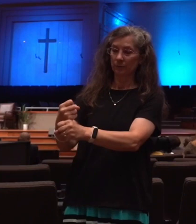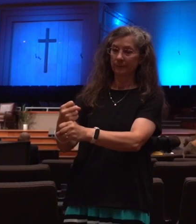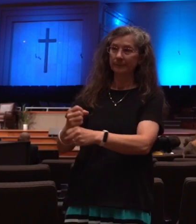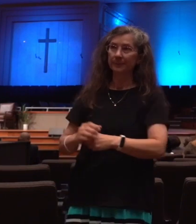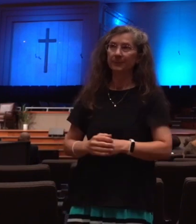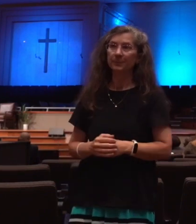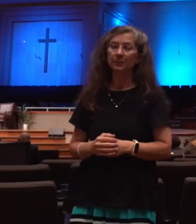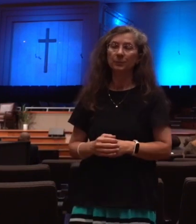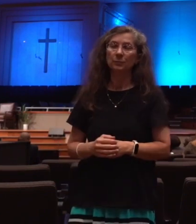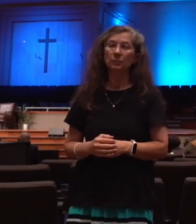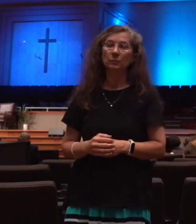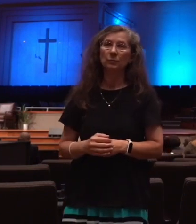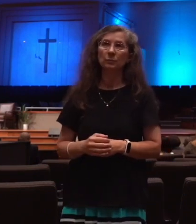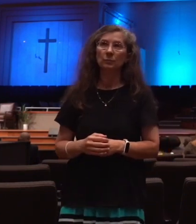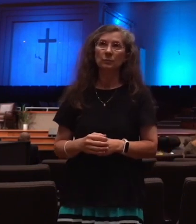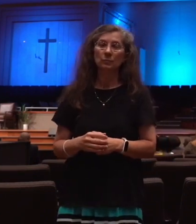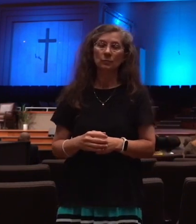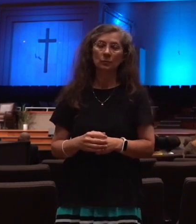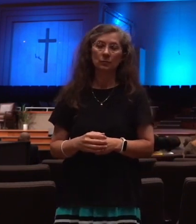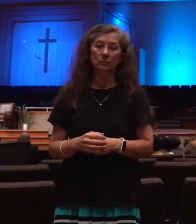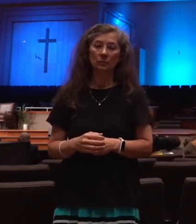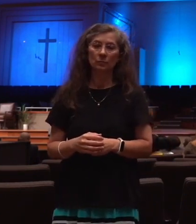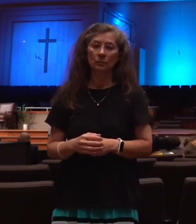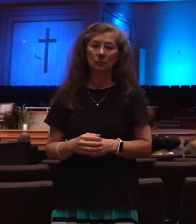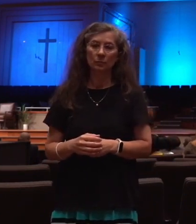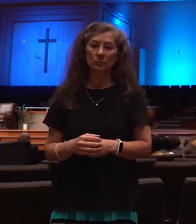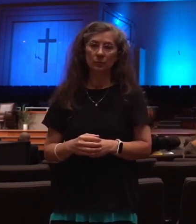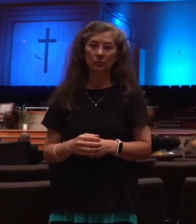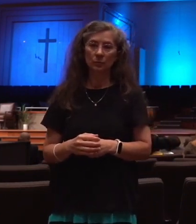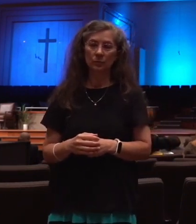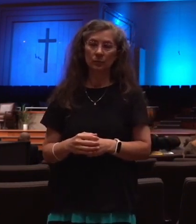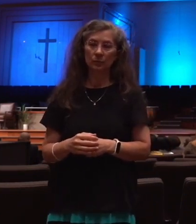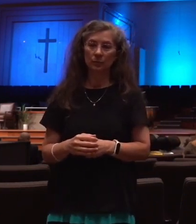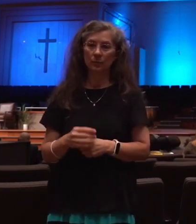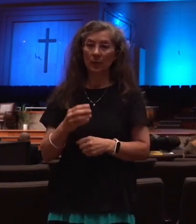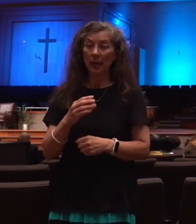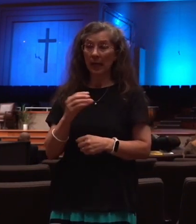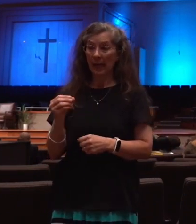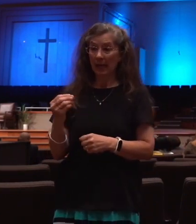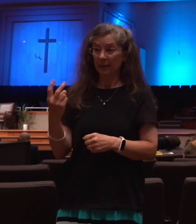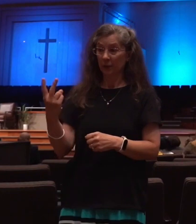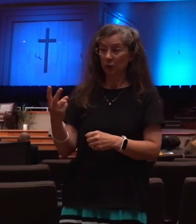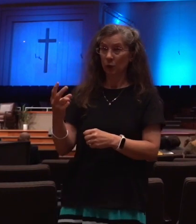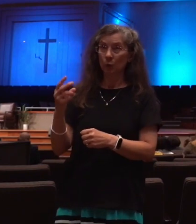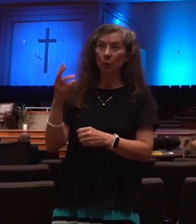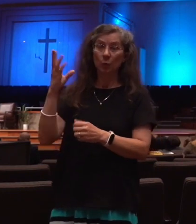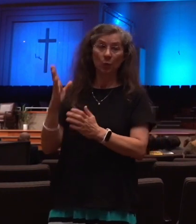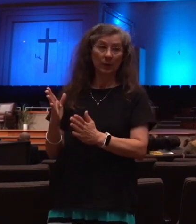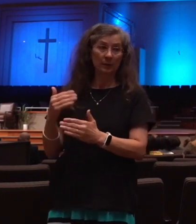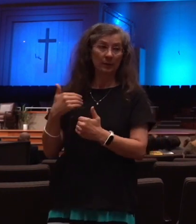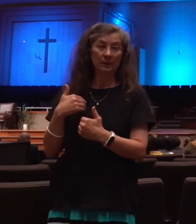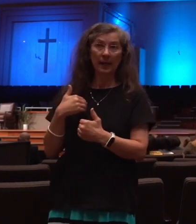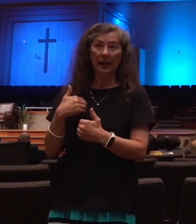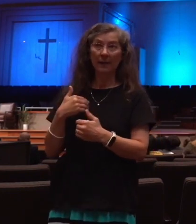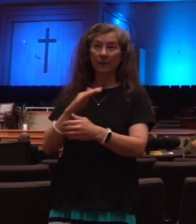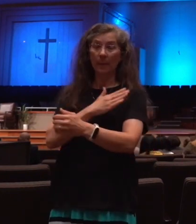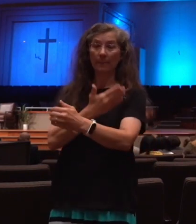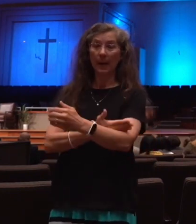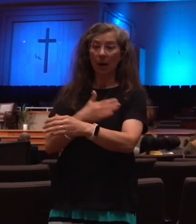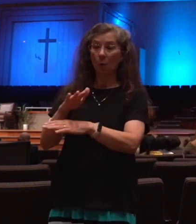And then it says, and they have power over waters to turn them to blood and to smite the earth with